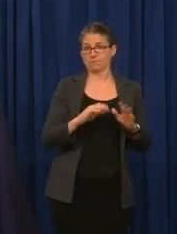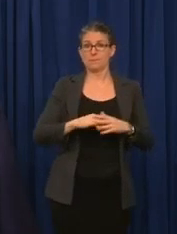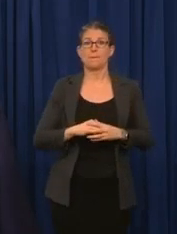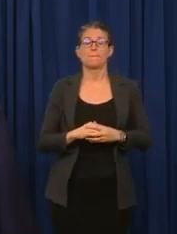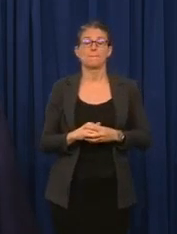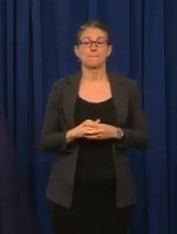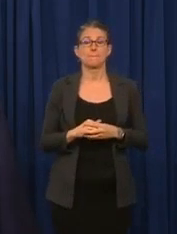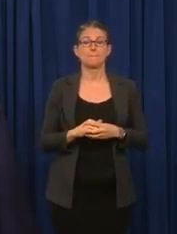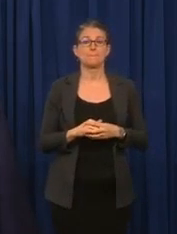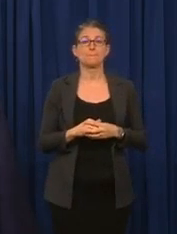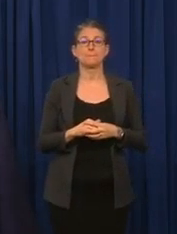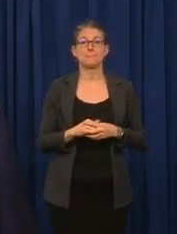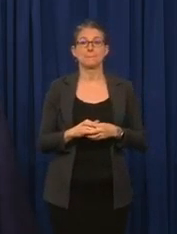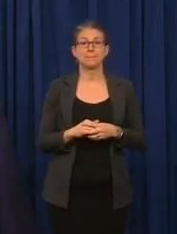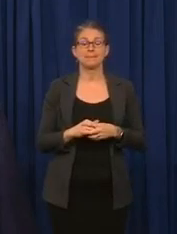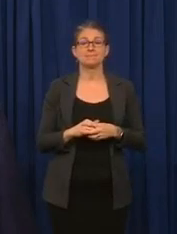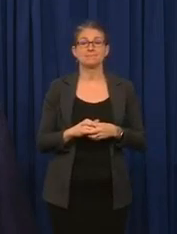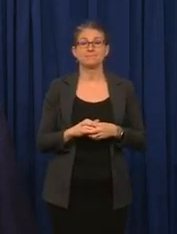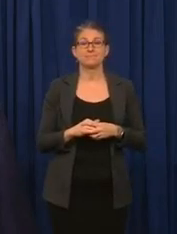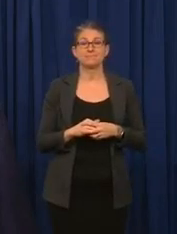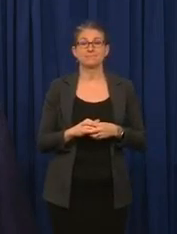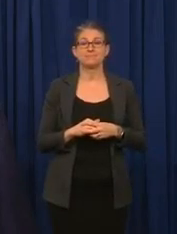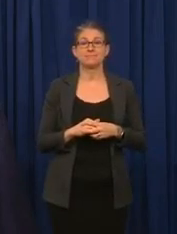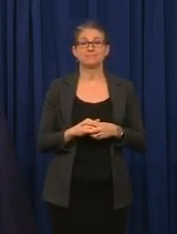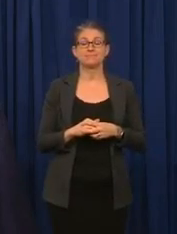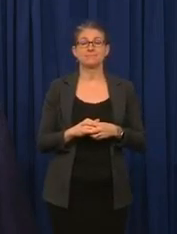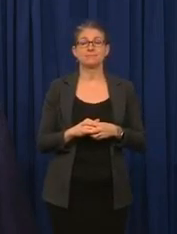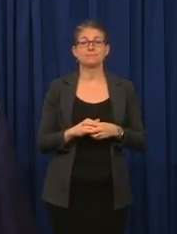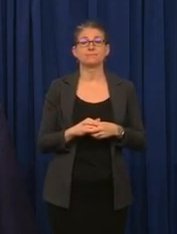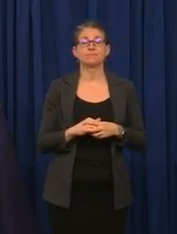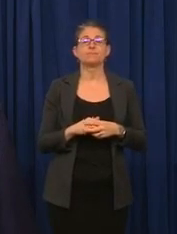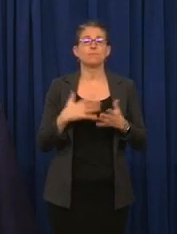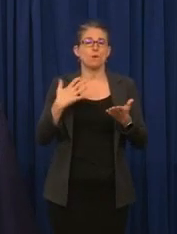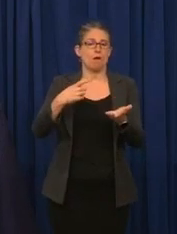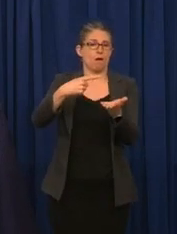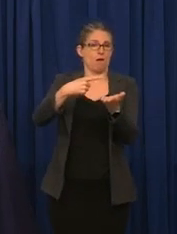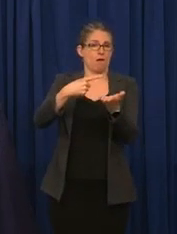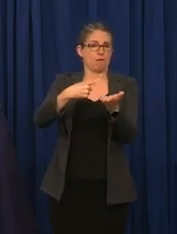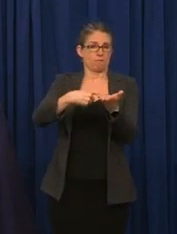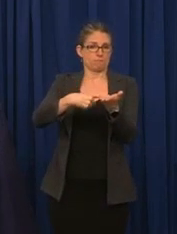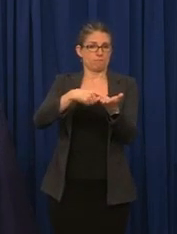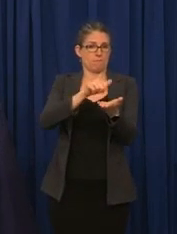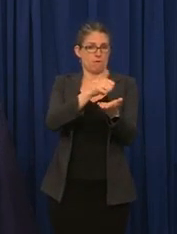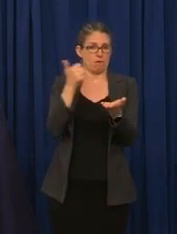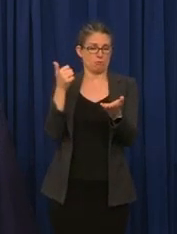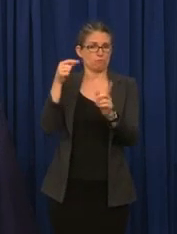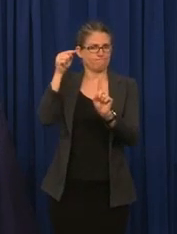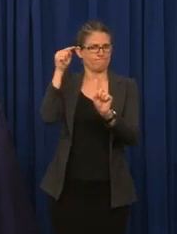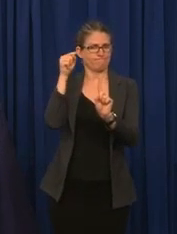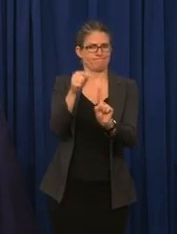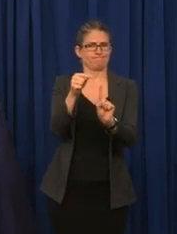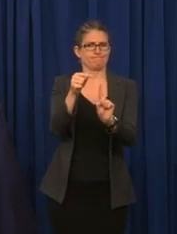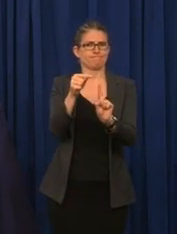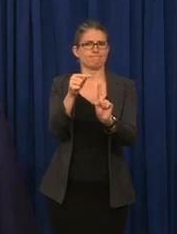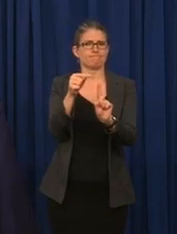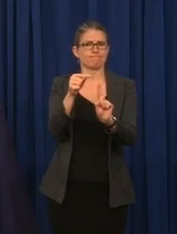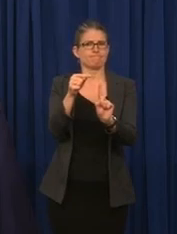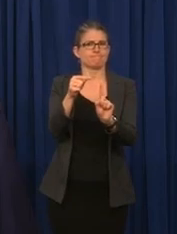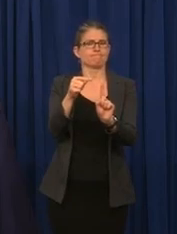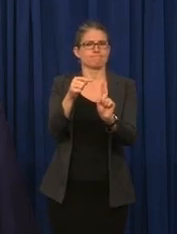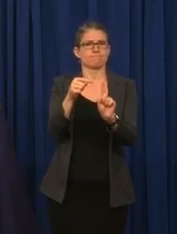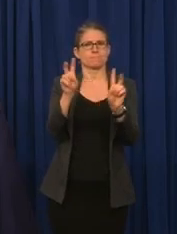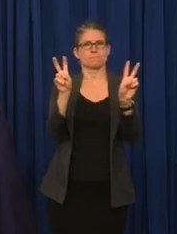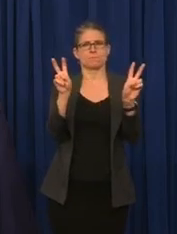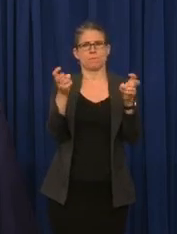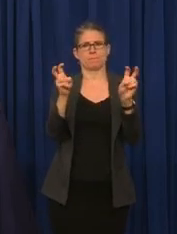I'd like to take a moment to discuss a particular health care facility that is of the top priority